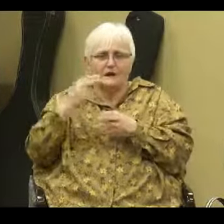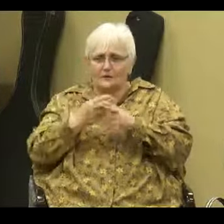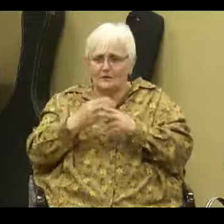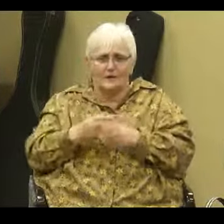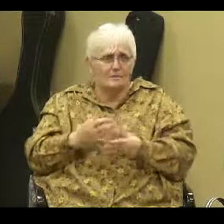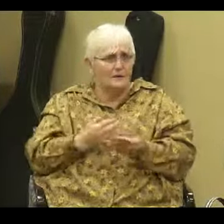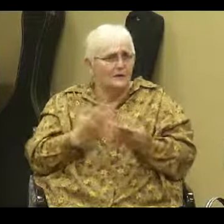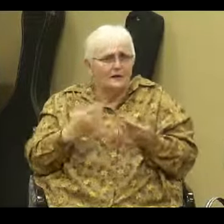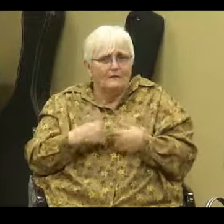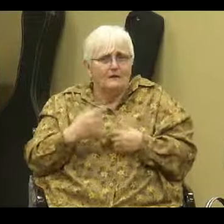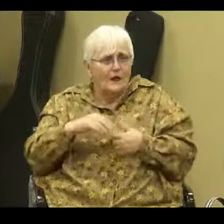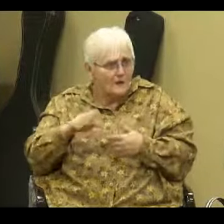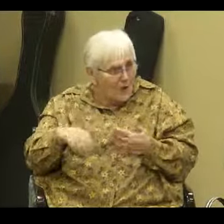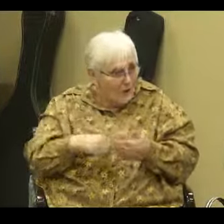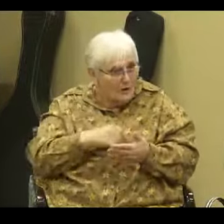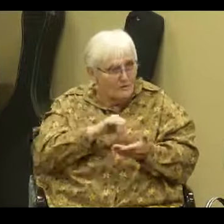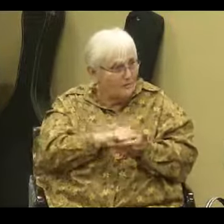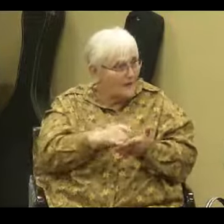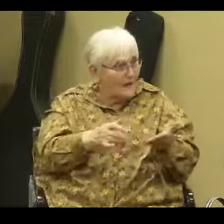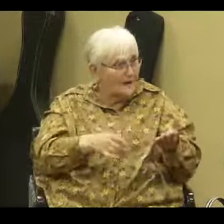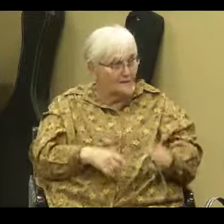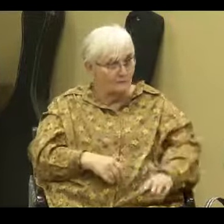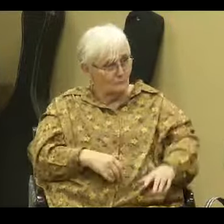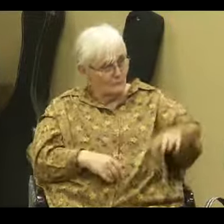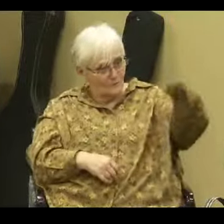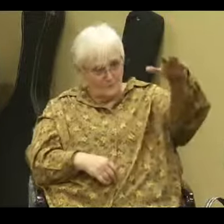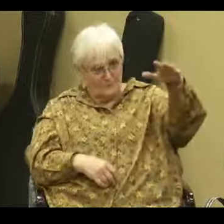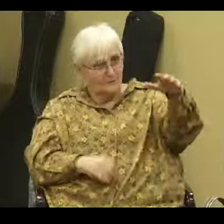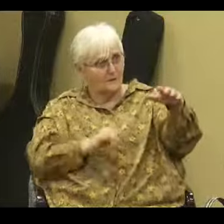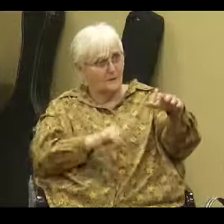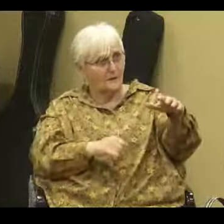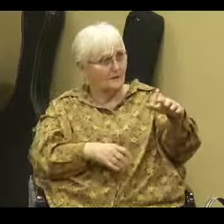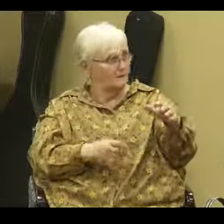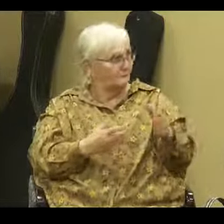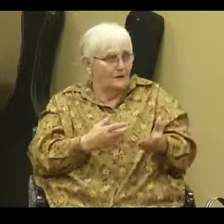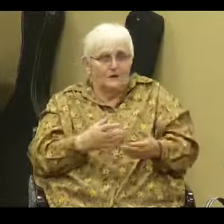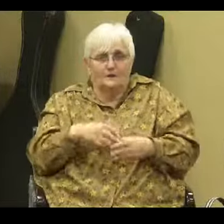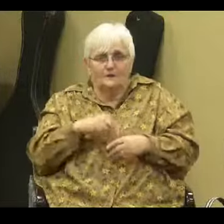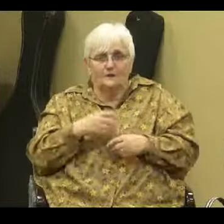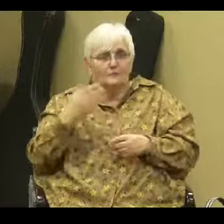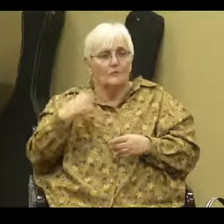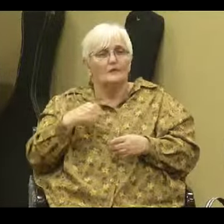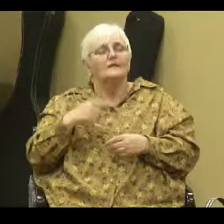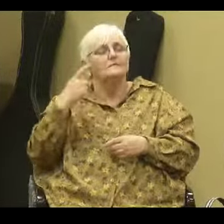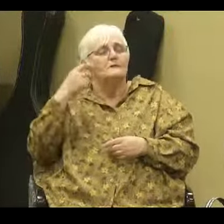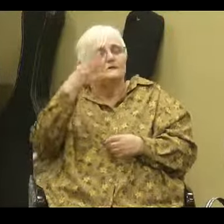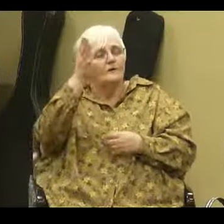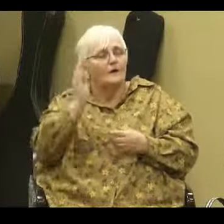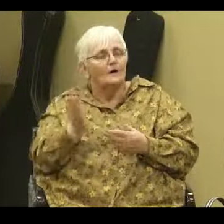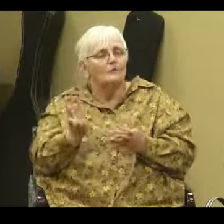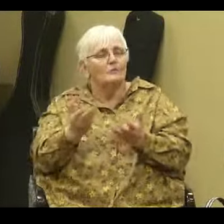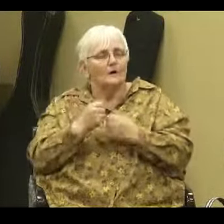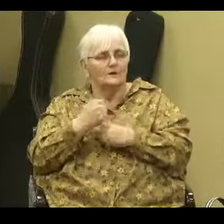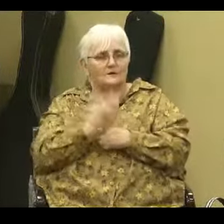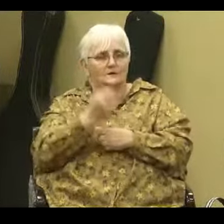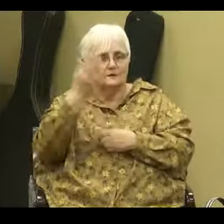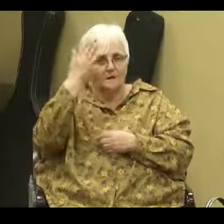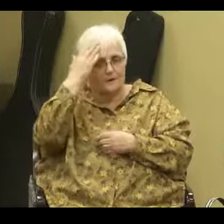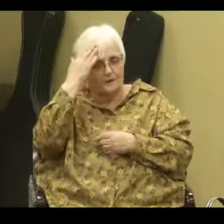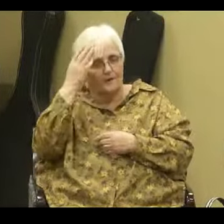man I could have had all those hallelujah the mysteries of God are for us to know amen for us to know and for us